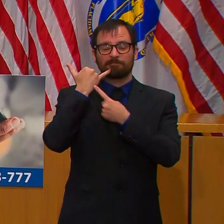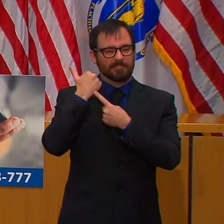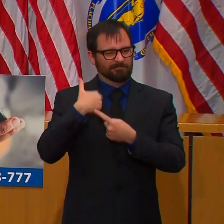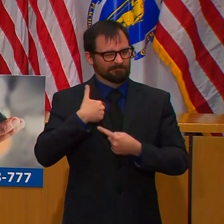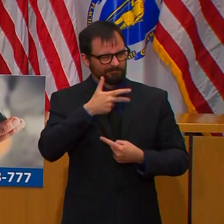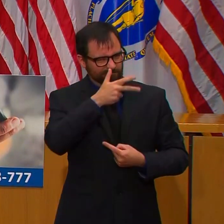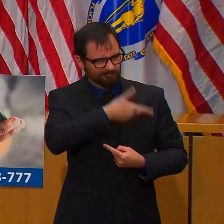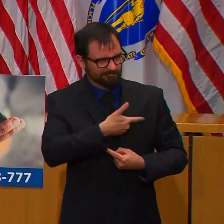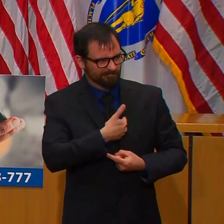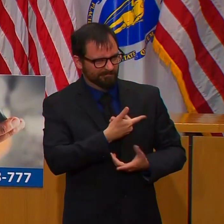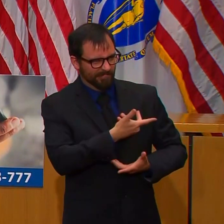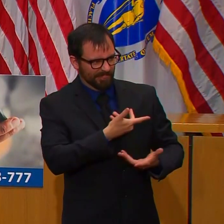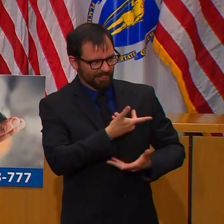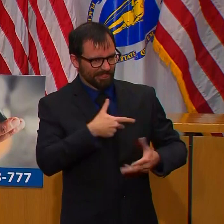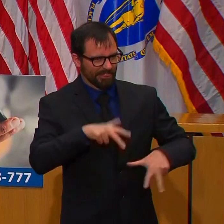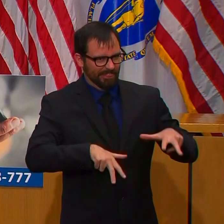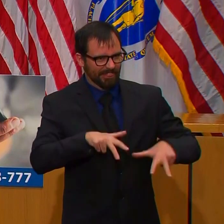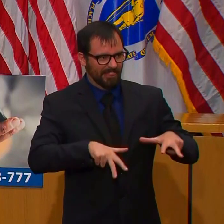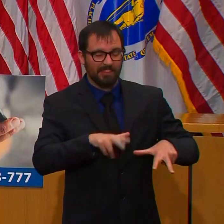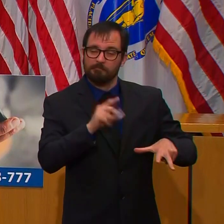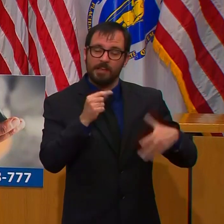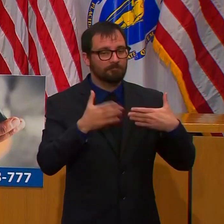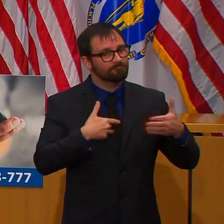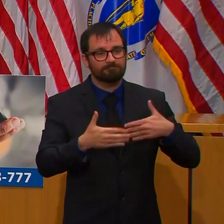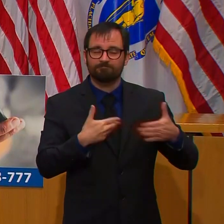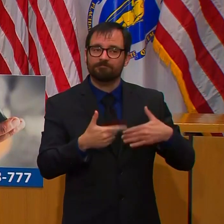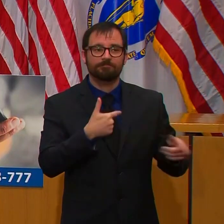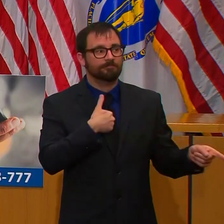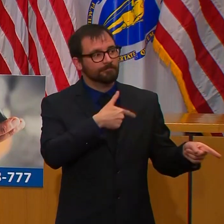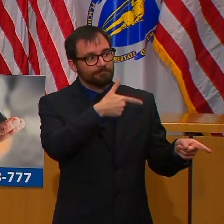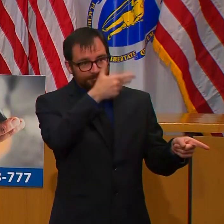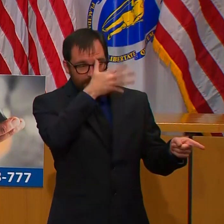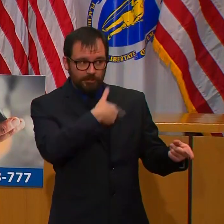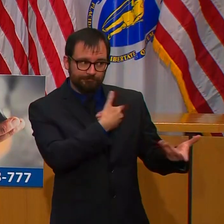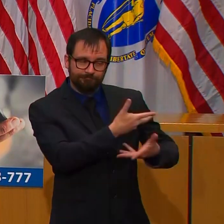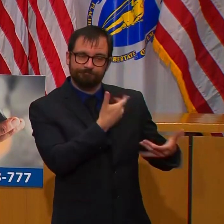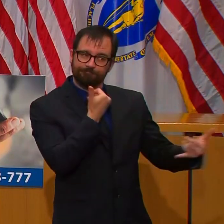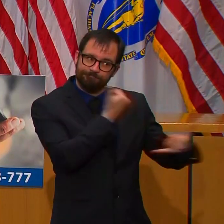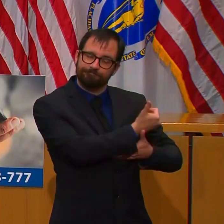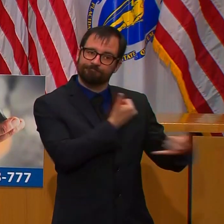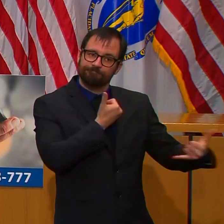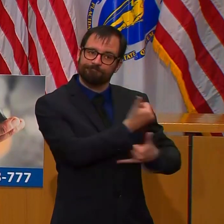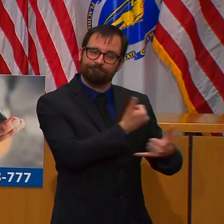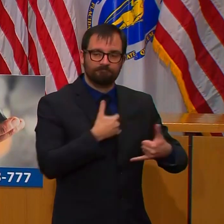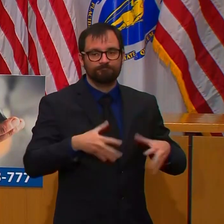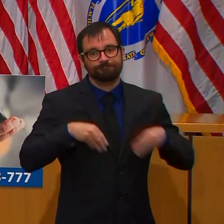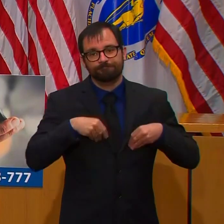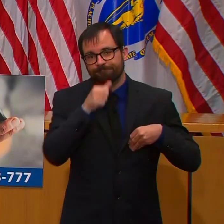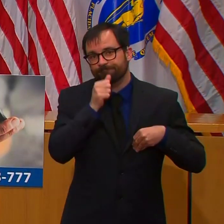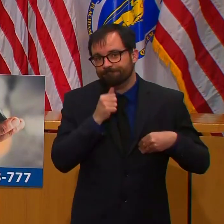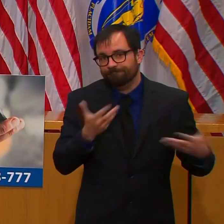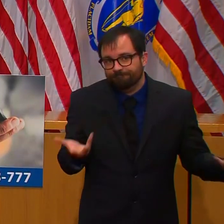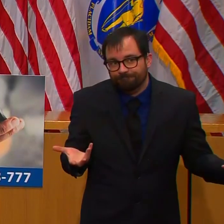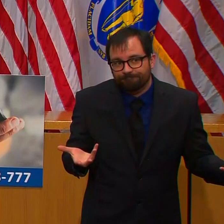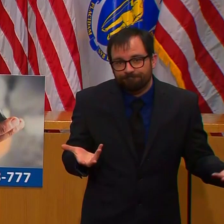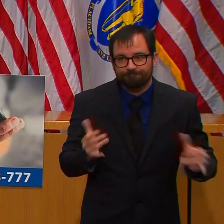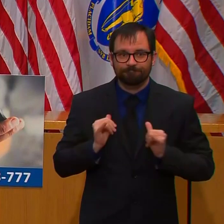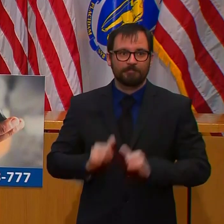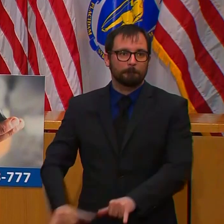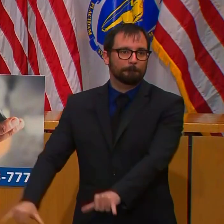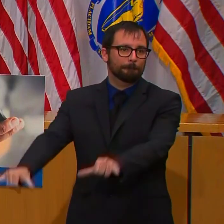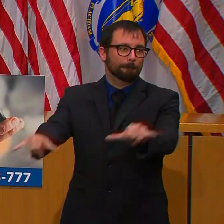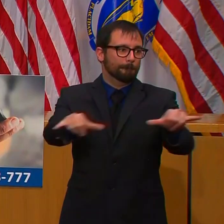But that's just the way it is, and it's the way it should be, and it's the way all of us need to be as